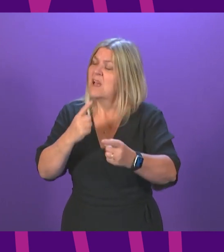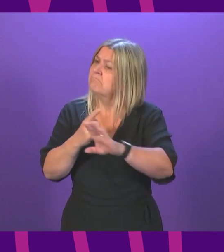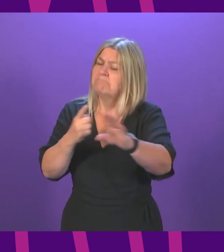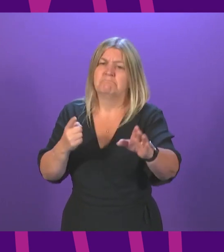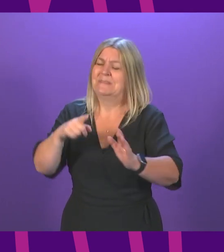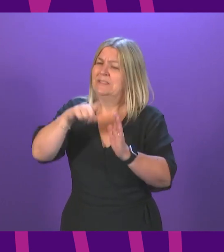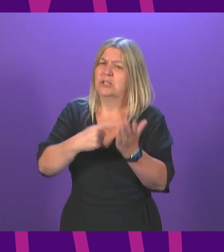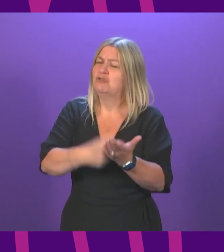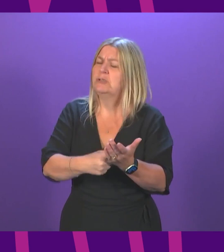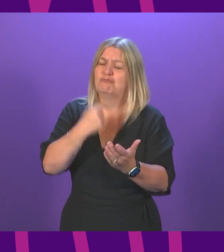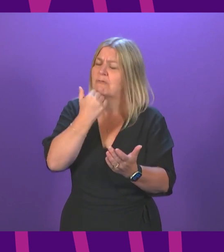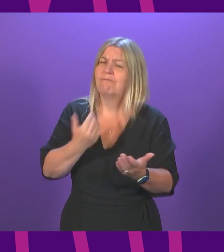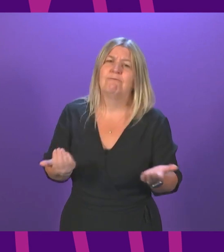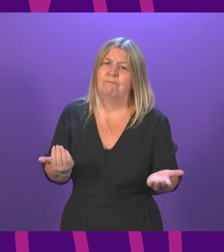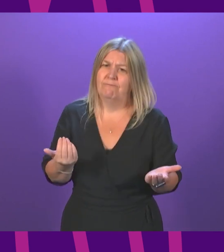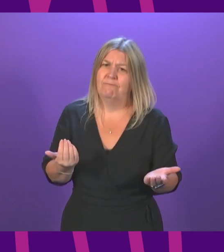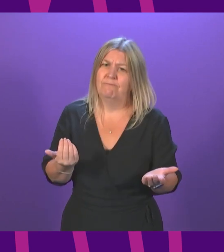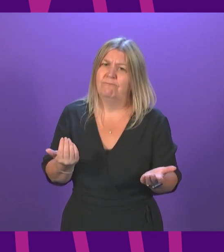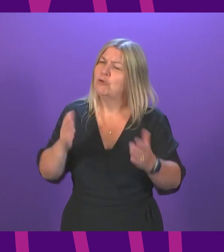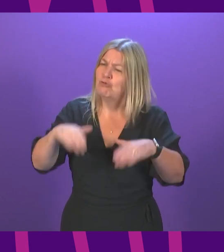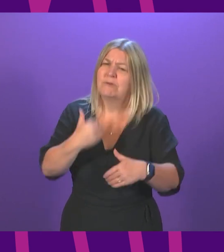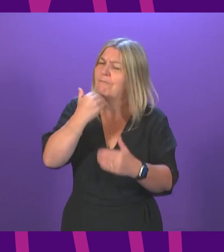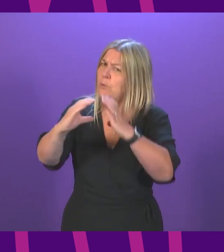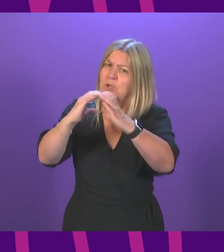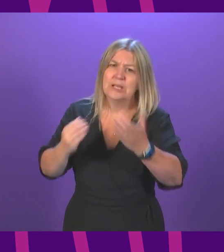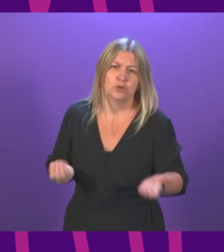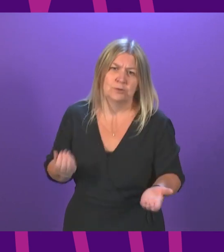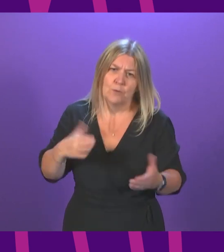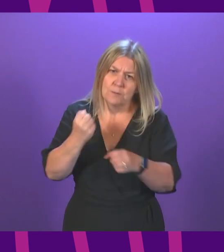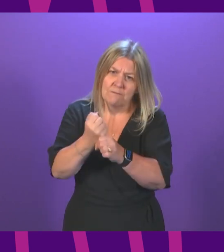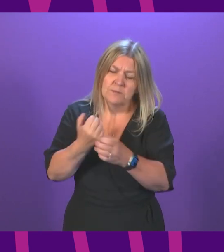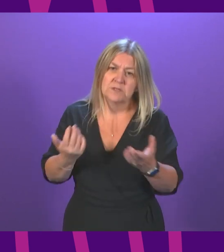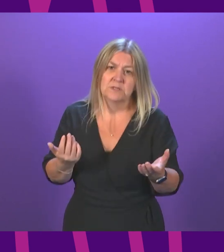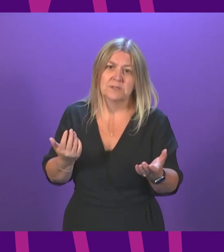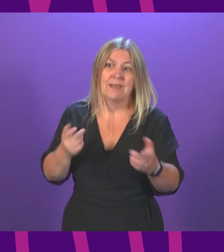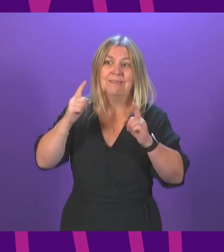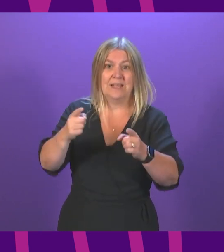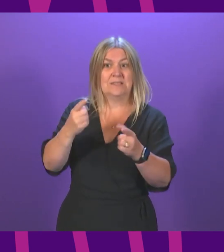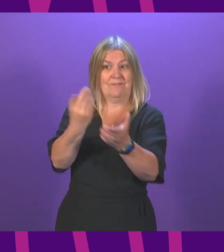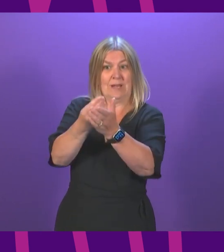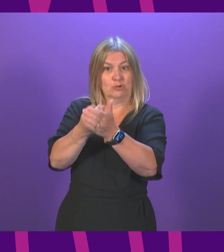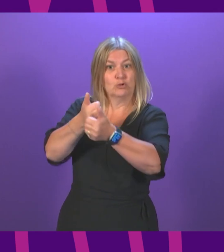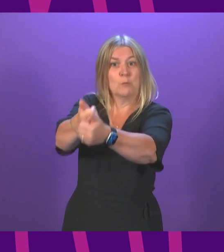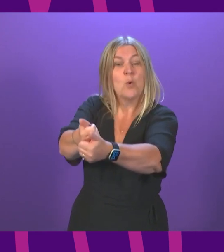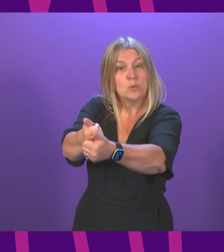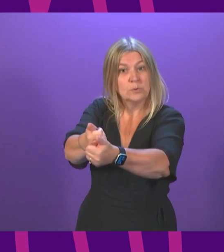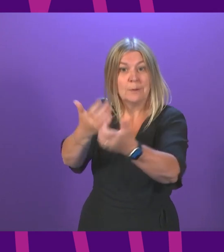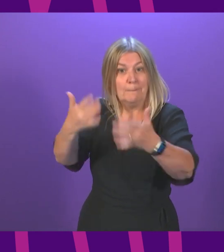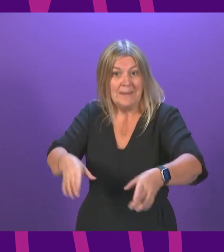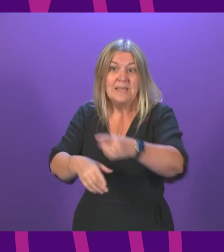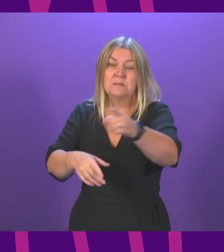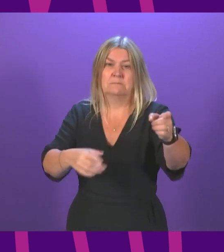not communicating effectively with them. Because this is about more than financial support. These are businesses and individuals that have spent 15 months